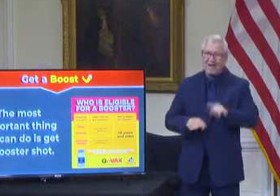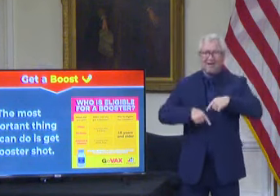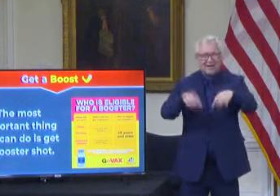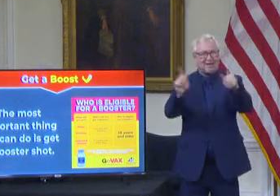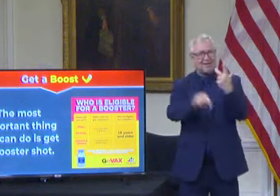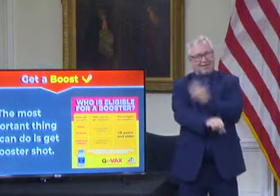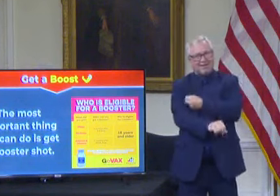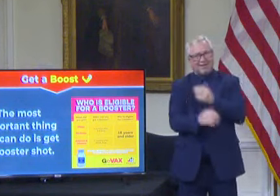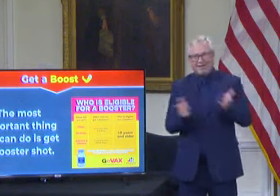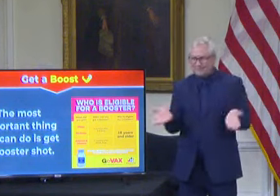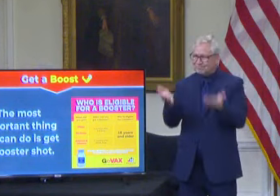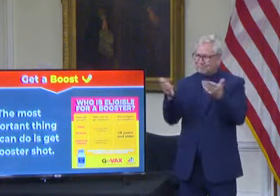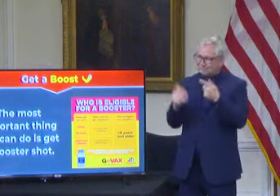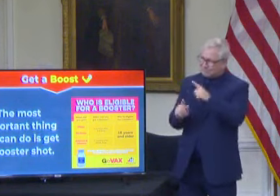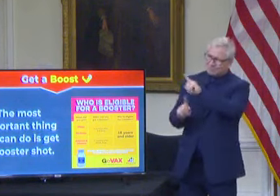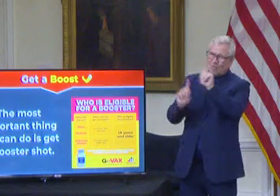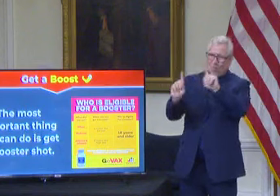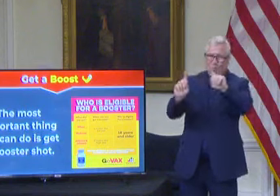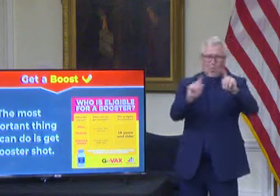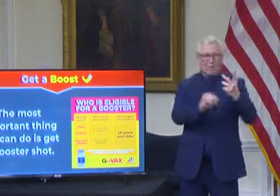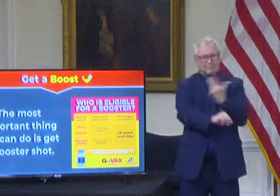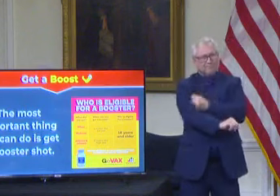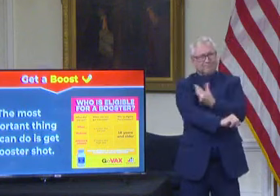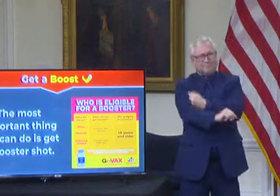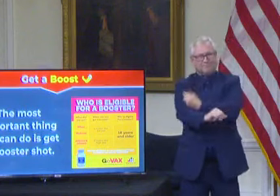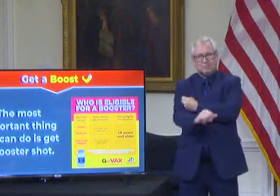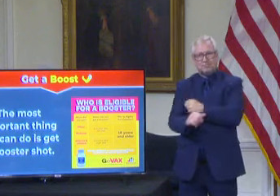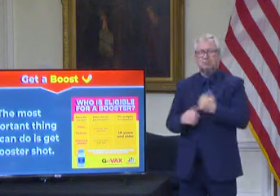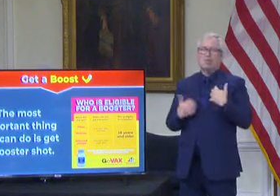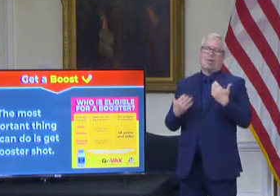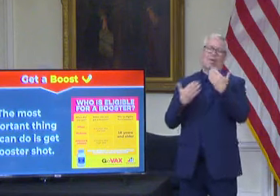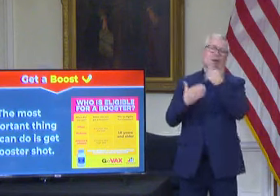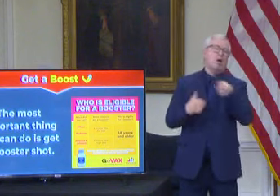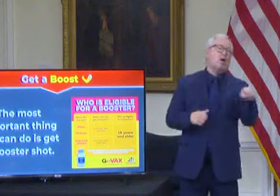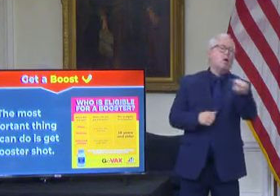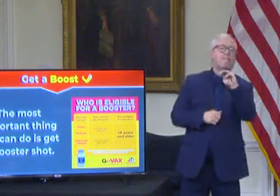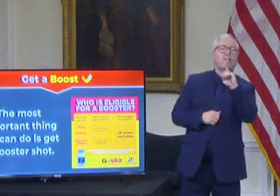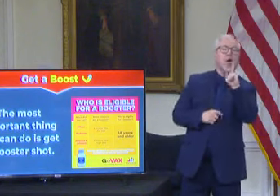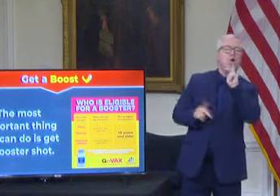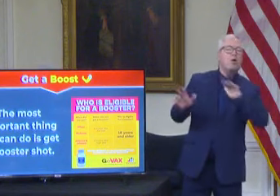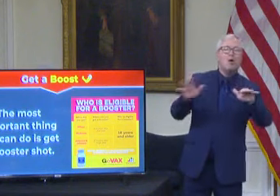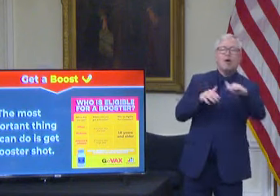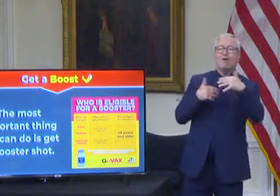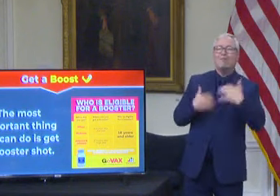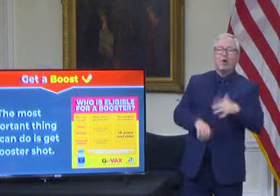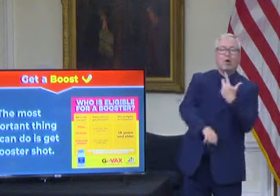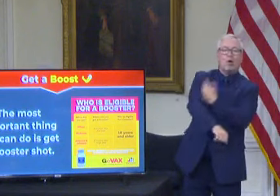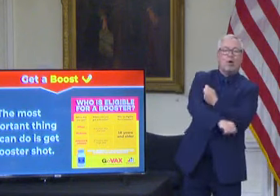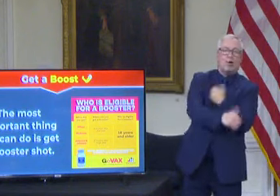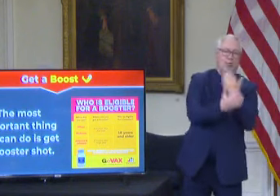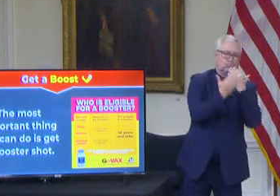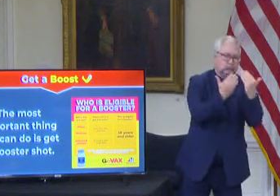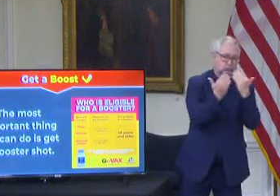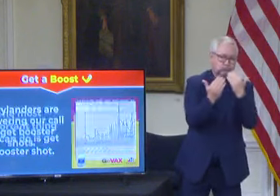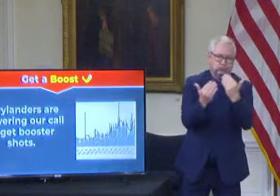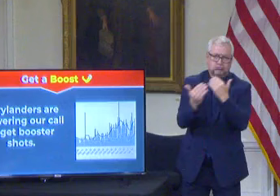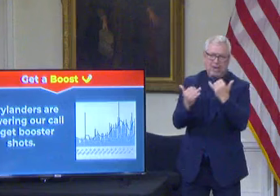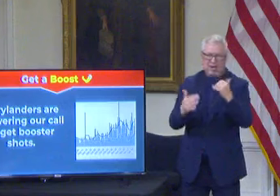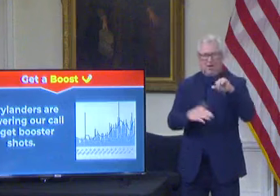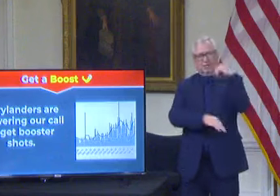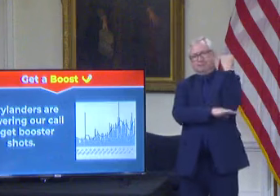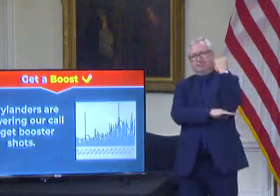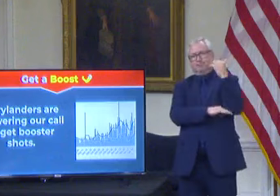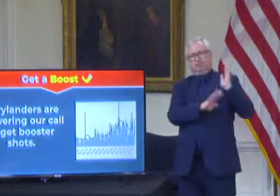booster shot as soon as possible. I want to thank all the Marylanders who have already gotten their boosters in record numbers. As of today